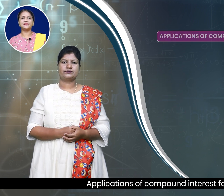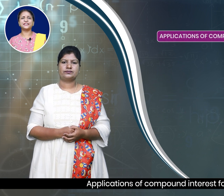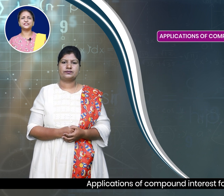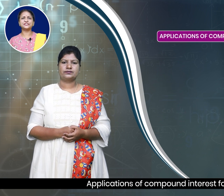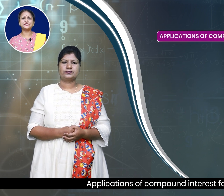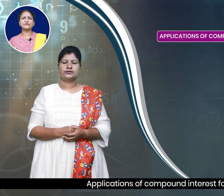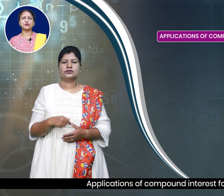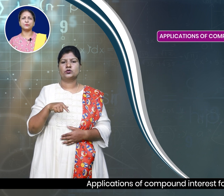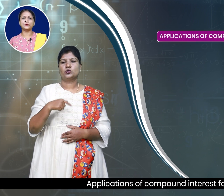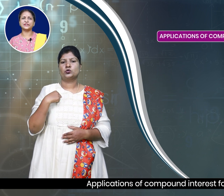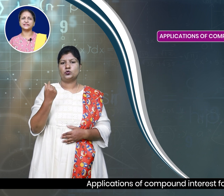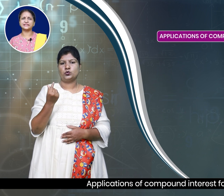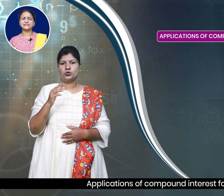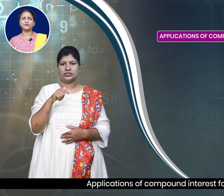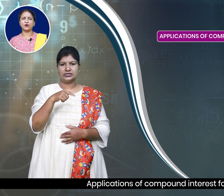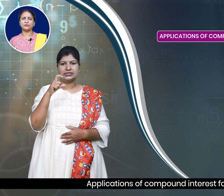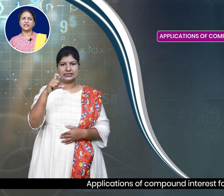Applications of compound interest formula.